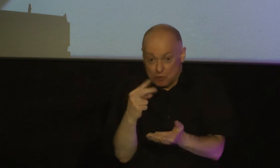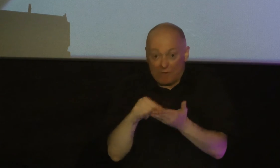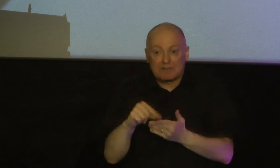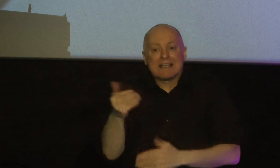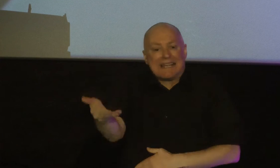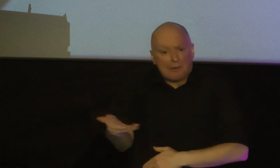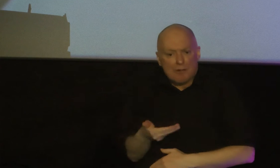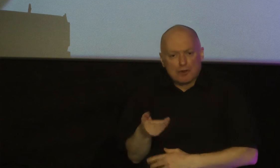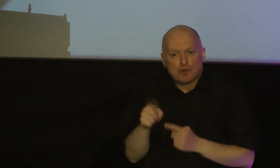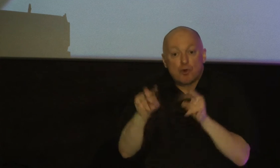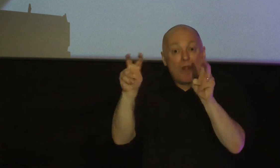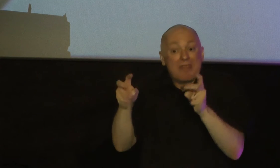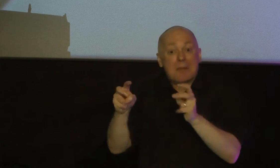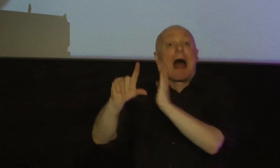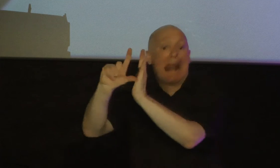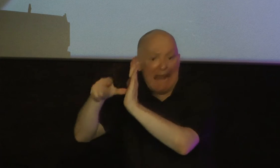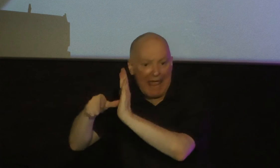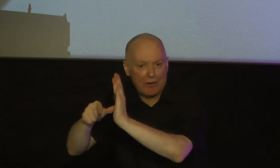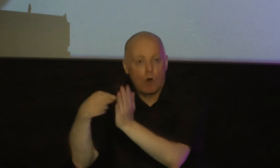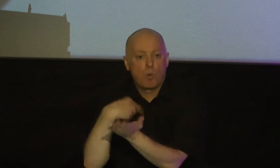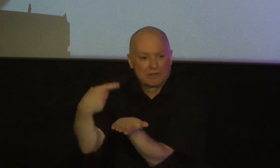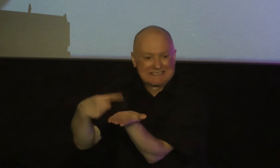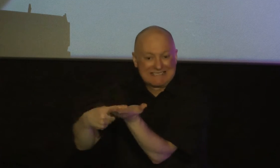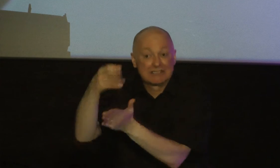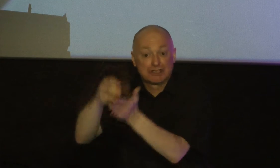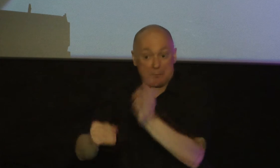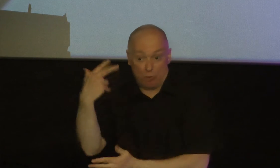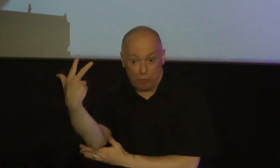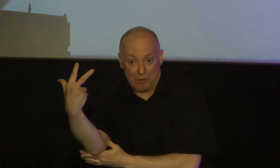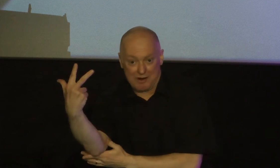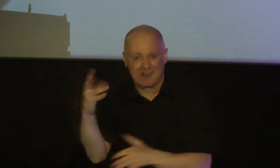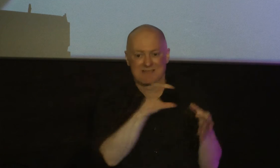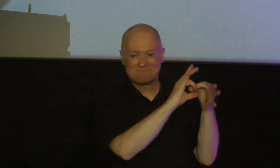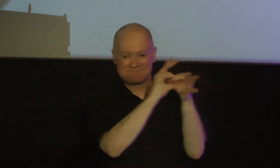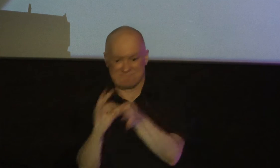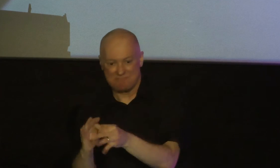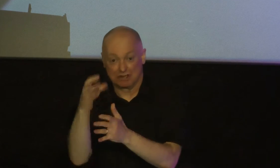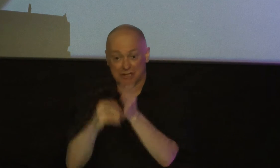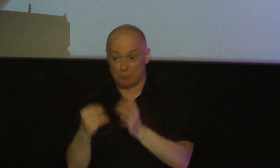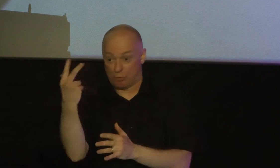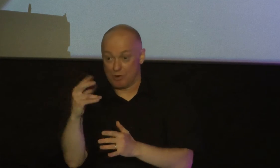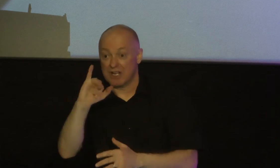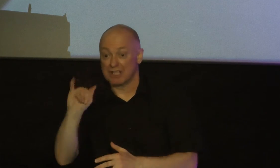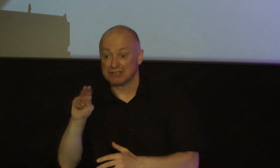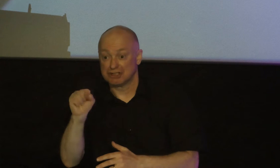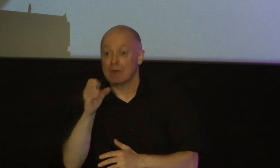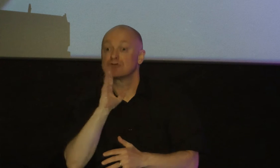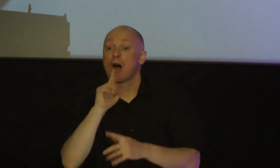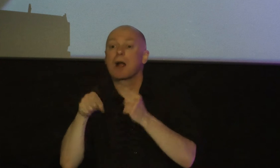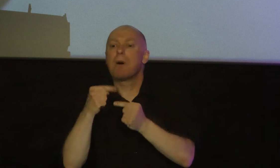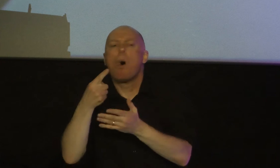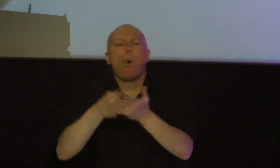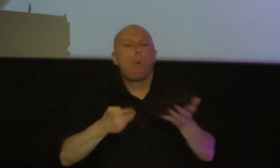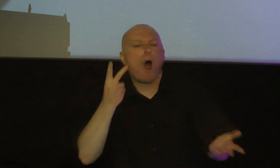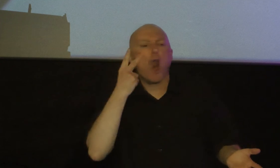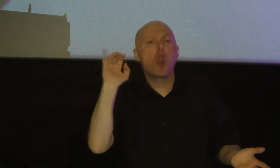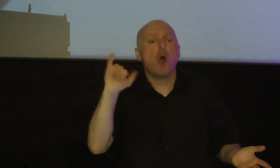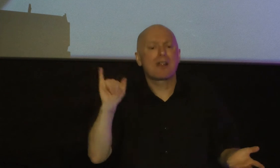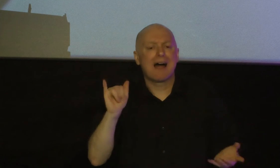important theme that will come up later in chapter 3 in chapter 3 james will talk a lot about what it looks like to manage